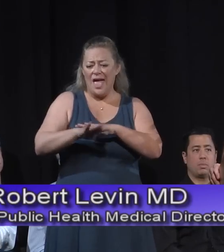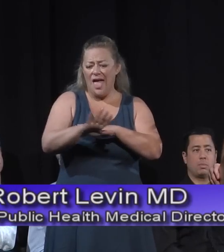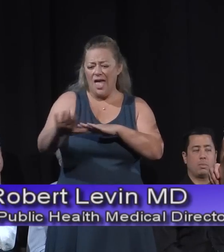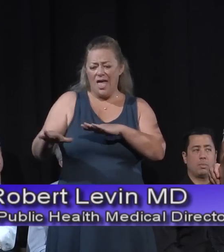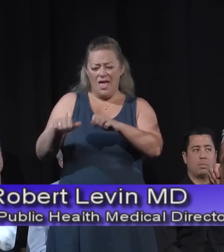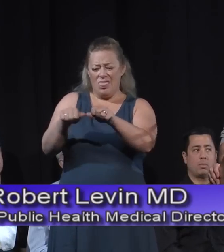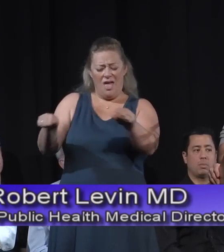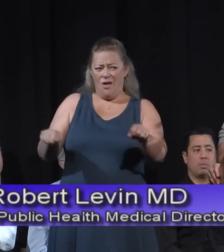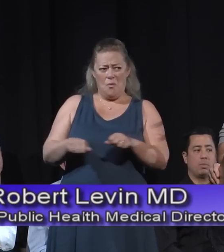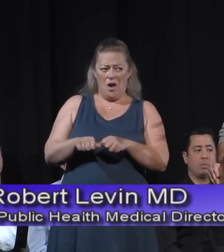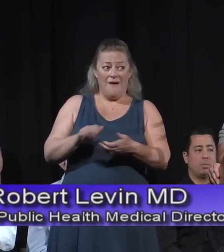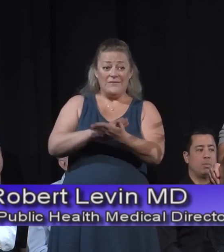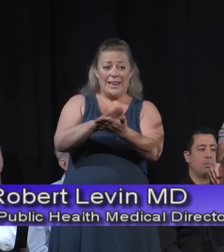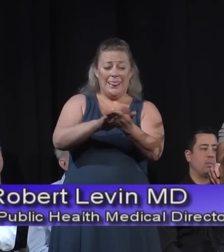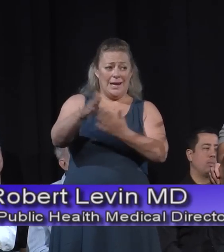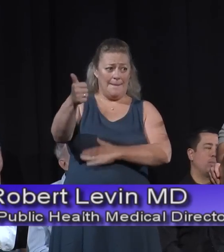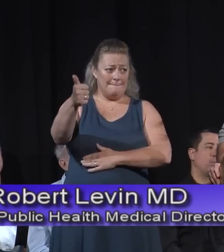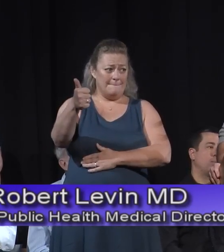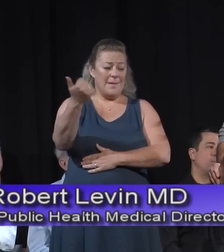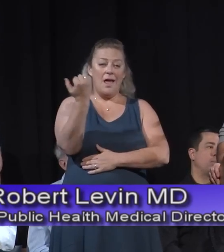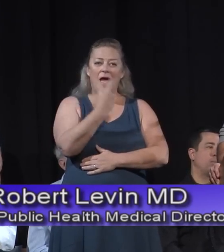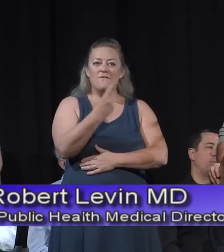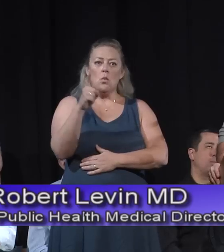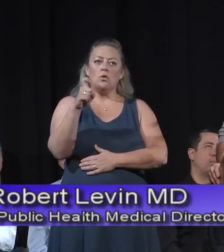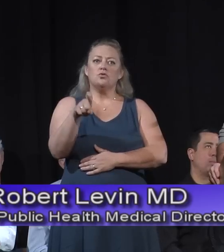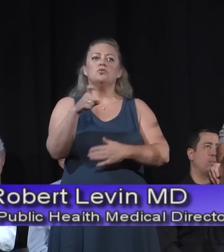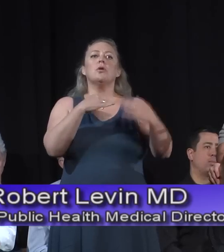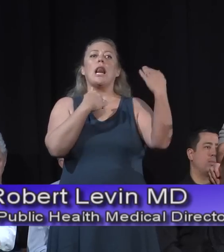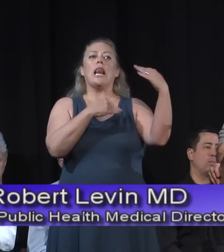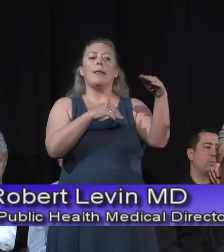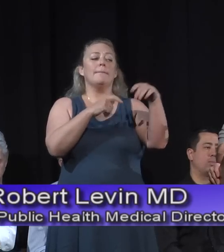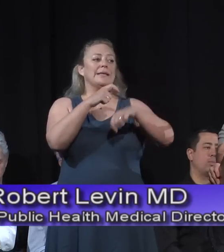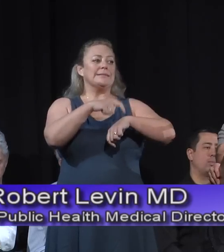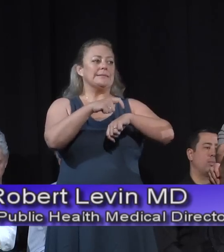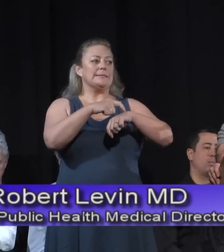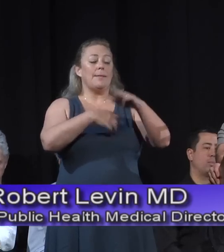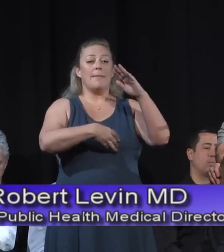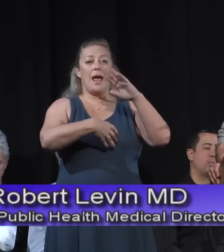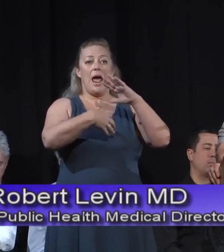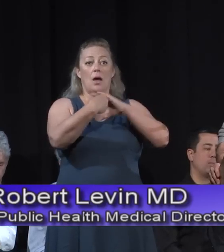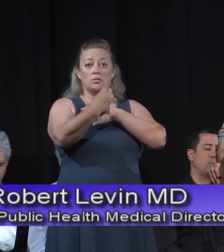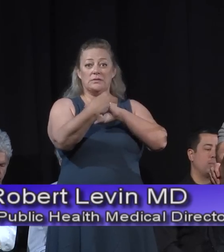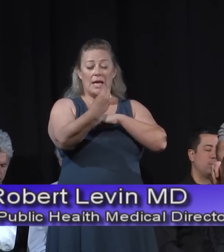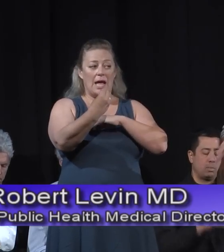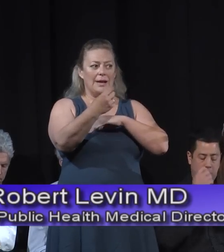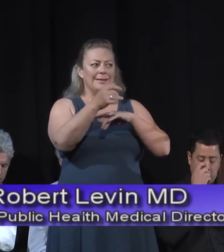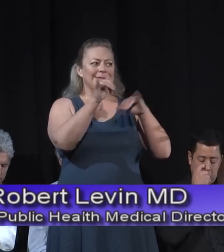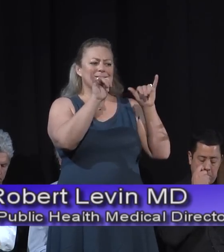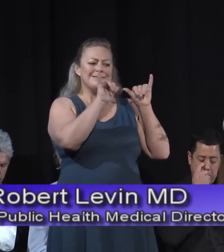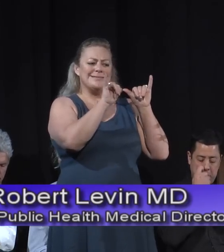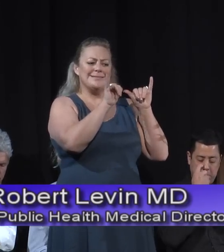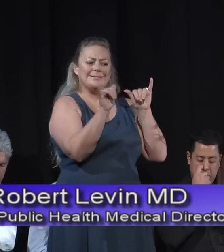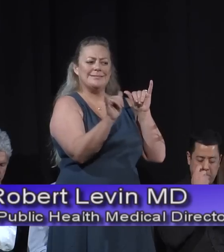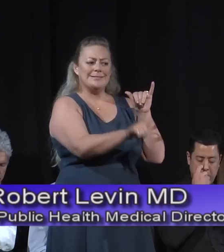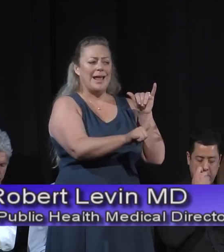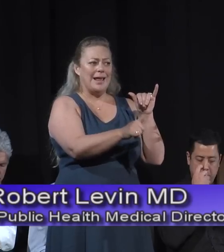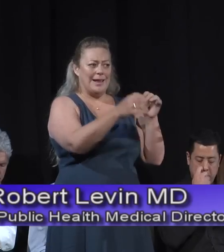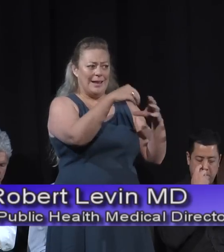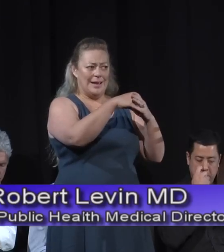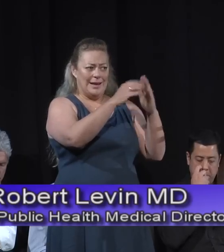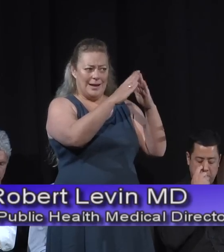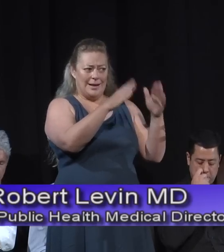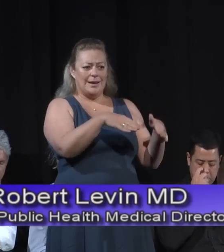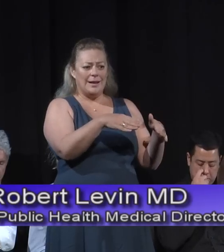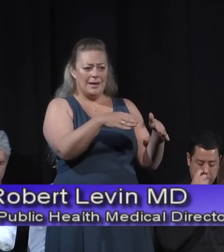Everyone should limit their amount of time outside and stay indoors as much as possible. And these comments are all